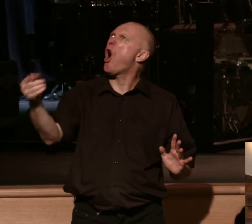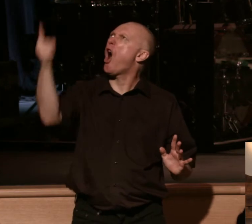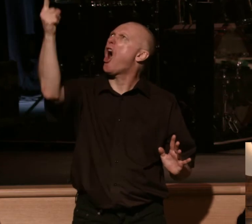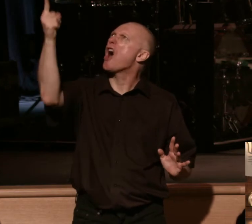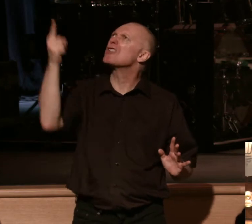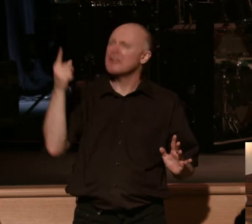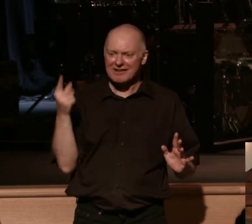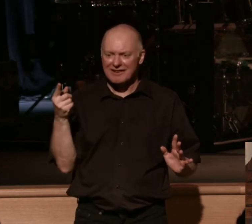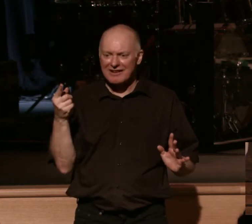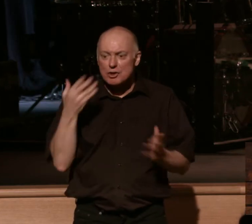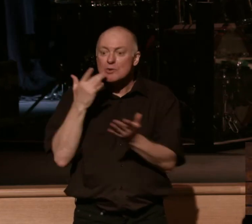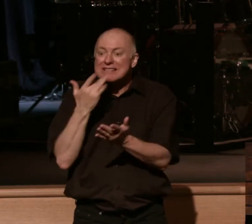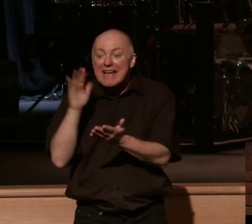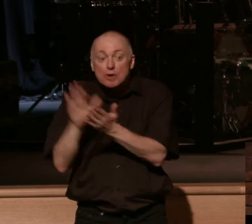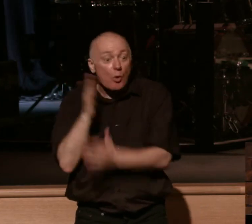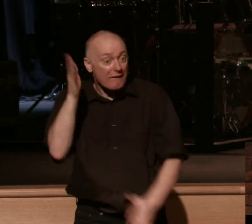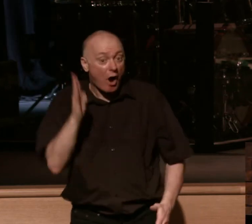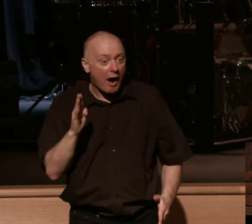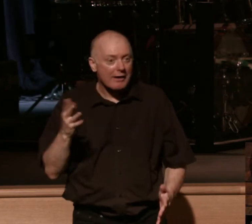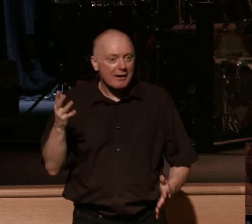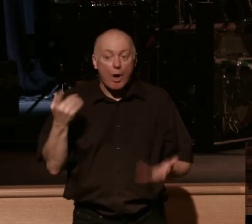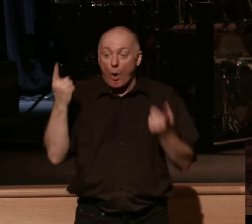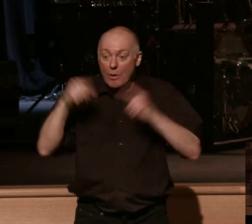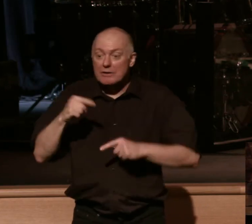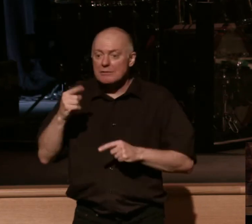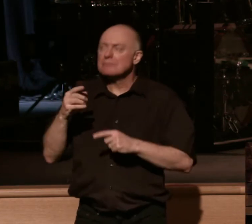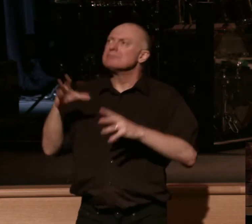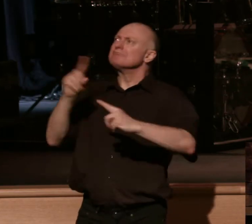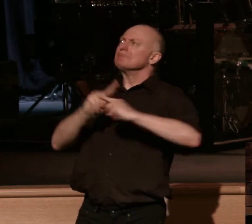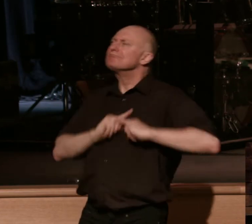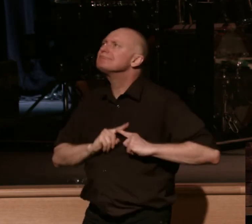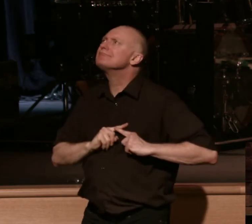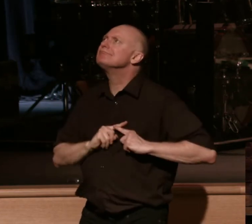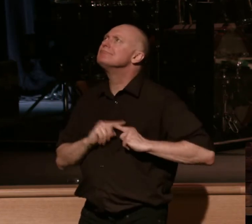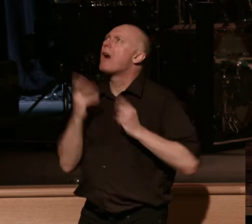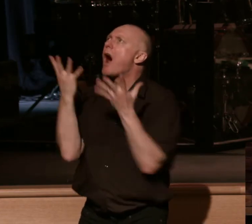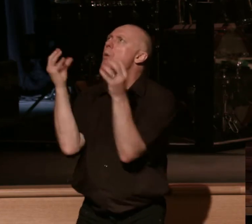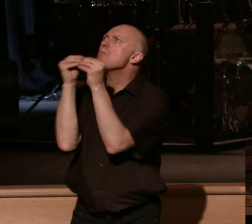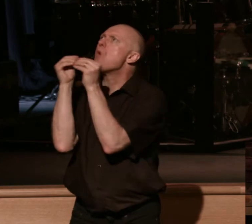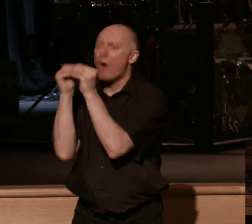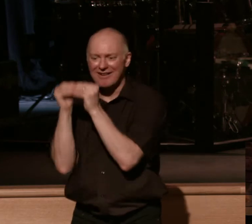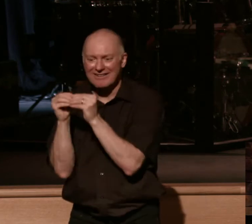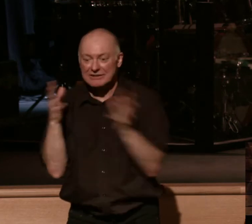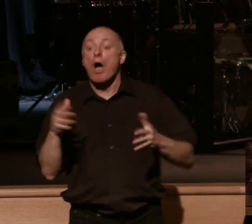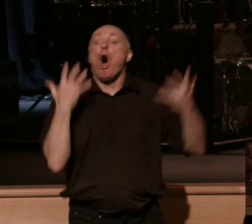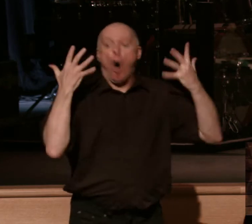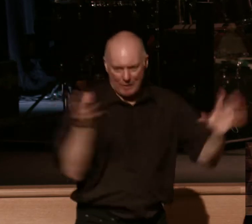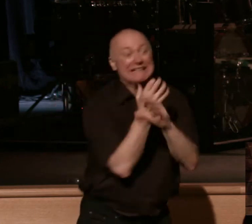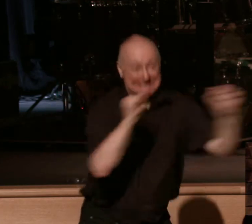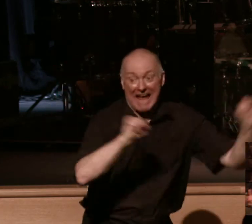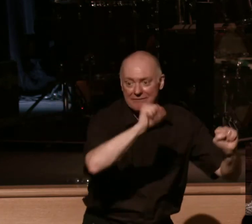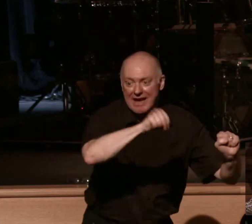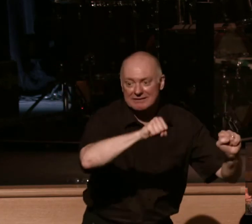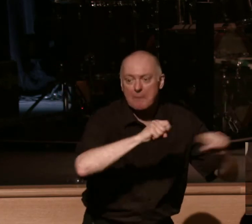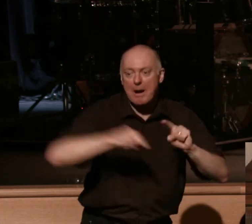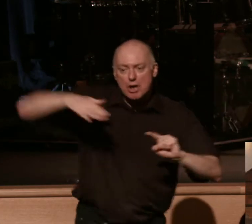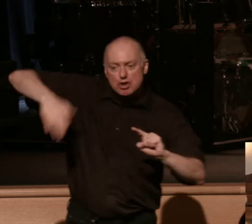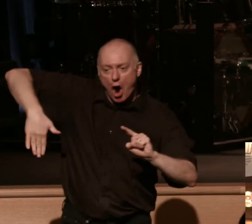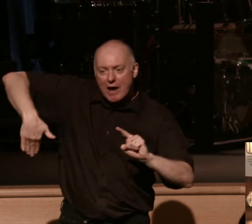the glory of Christ and when you've tasted him, you want more. So the already is I've tasted him, the not yet is, but there's more to